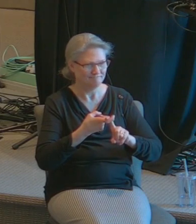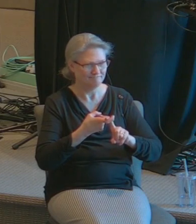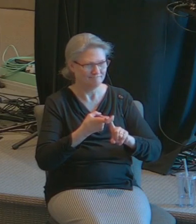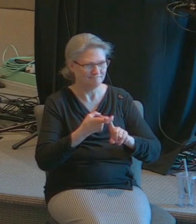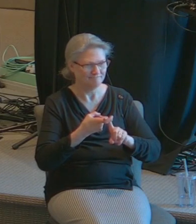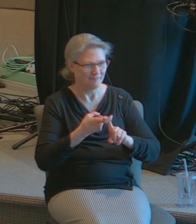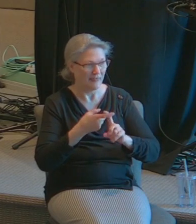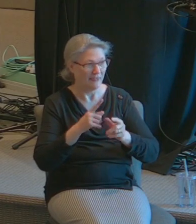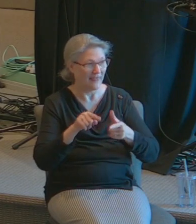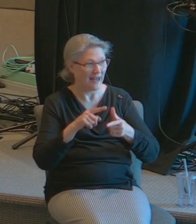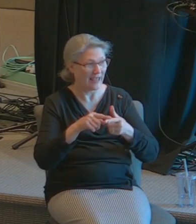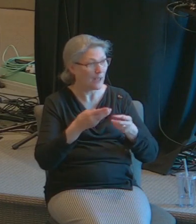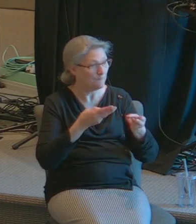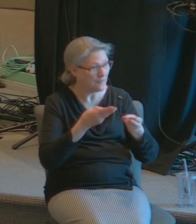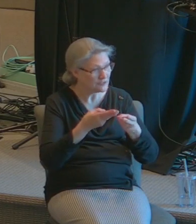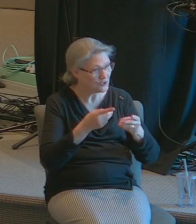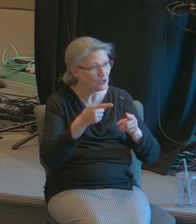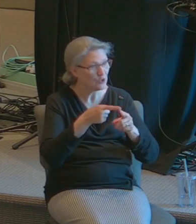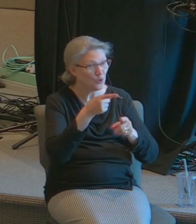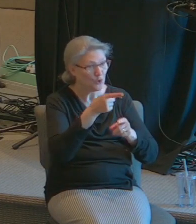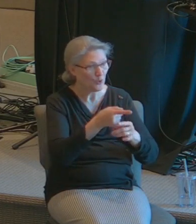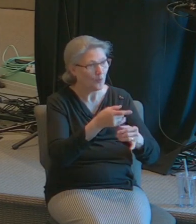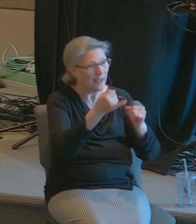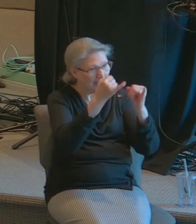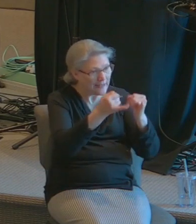that way I can minister to you.